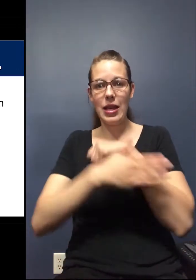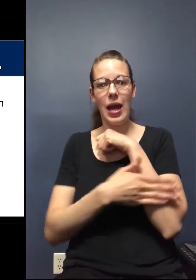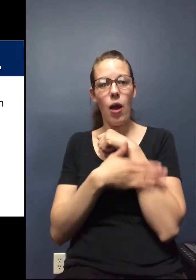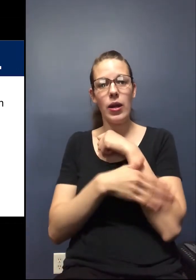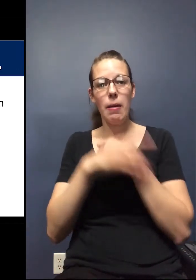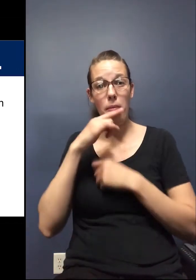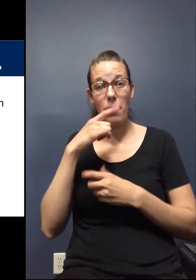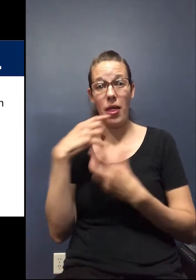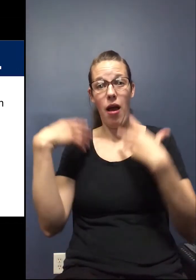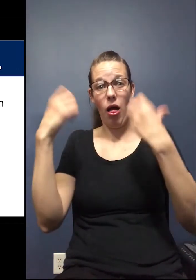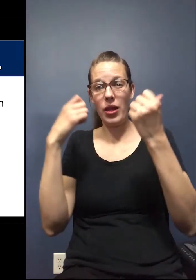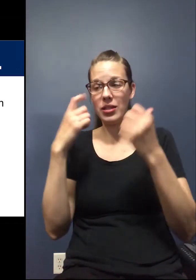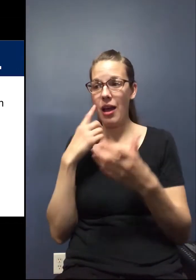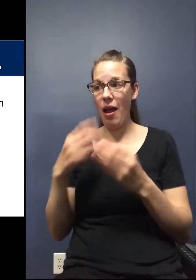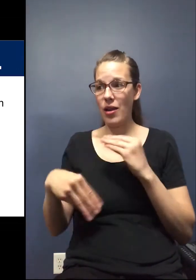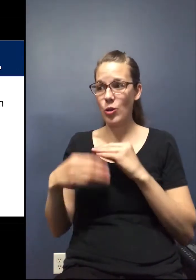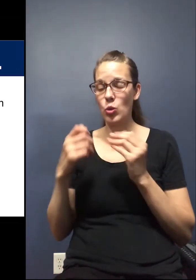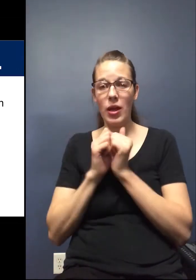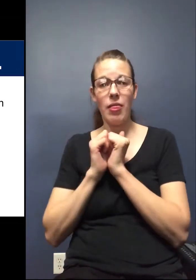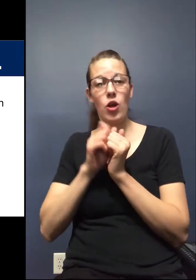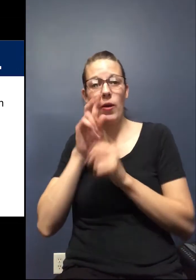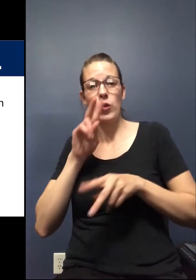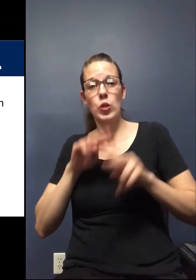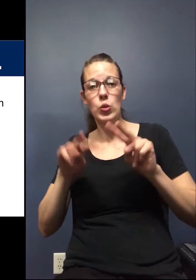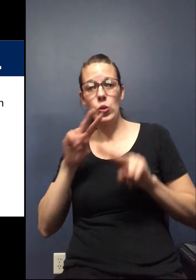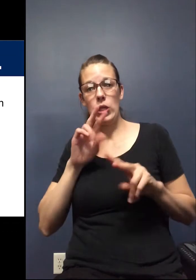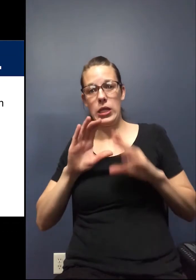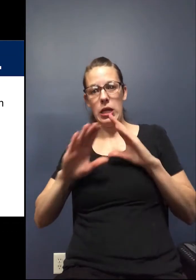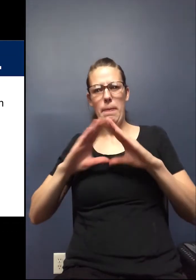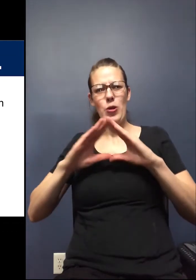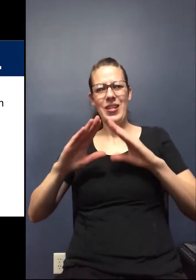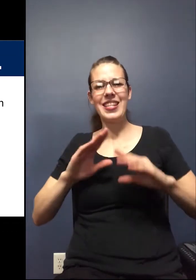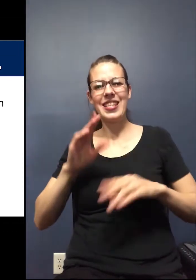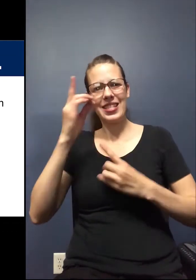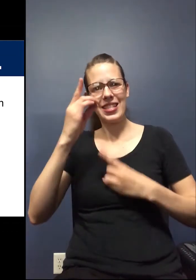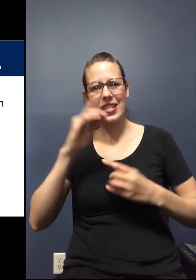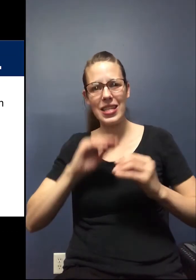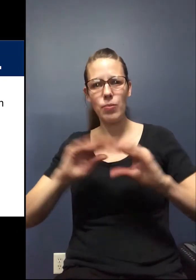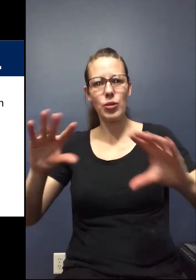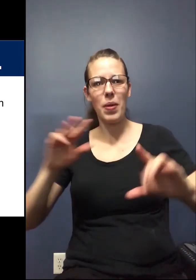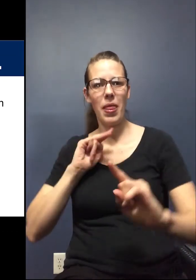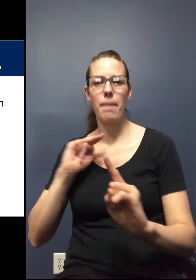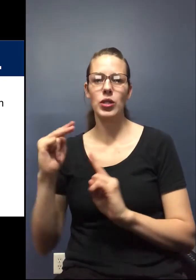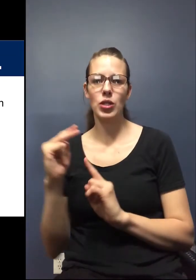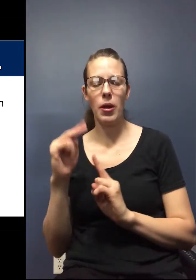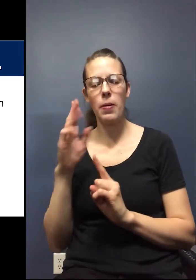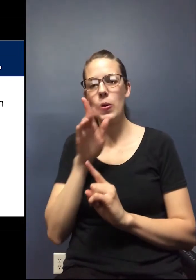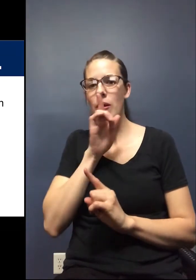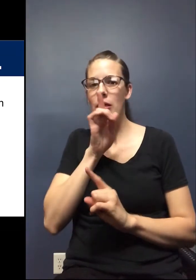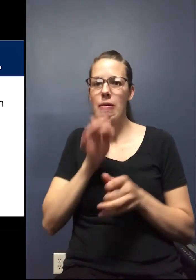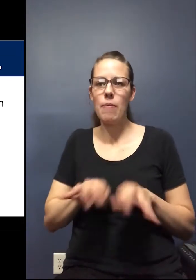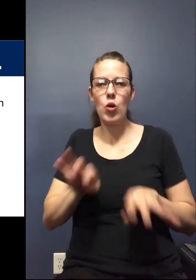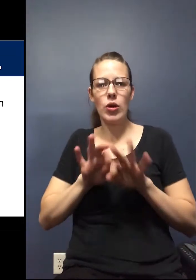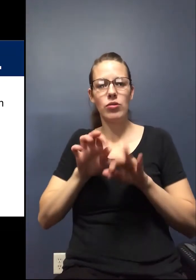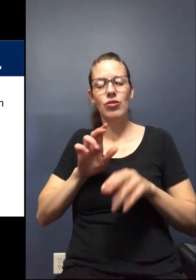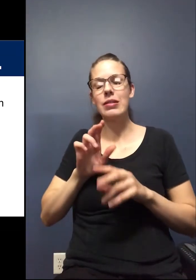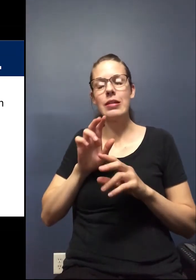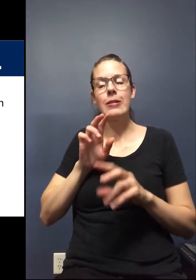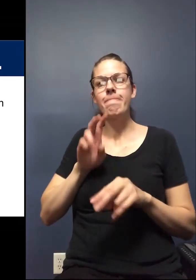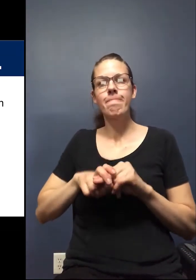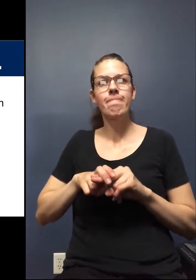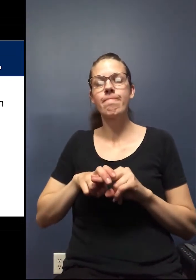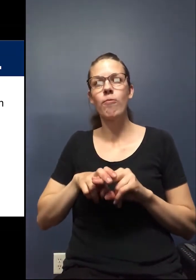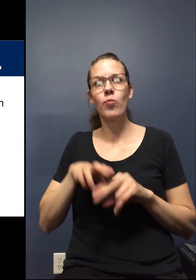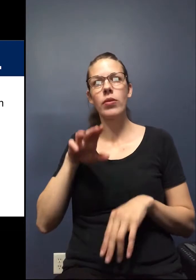Health has put together for kind of looking at it from a community disease spread perspective. I think it's going to be key is really just sitting down.